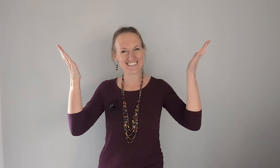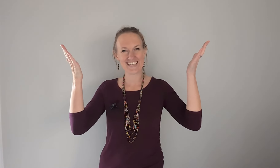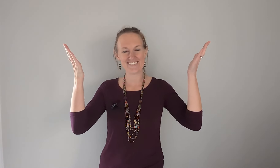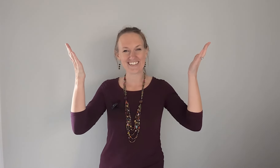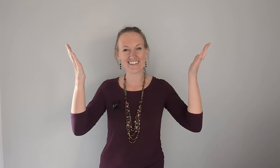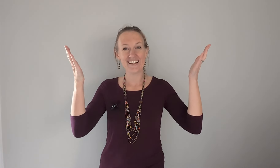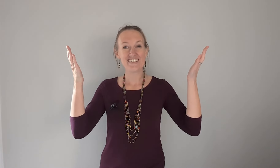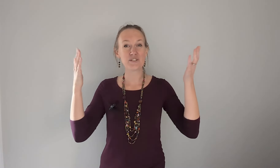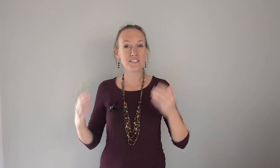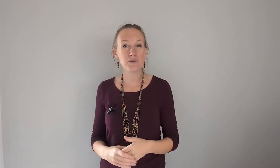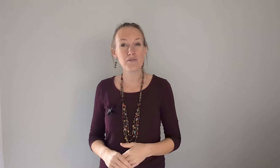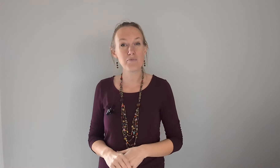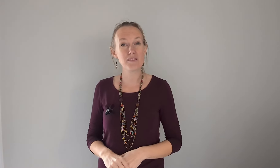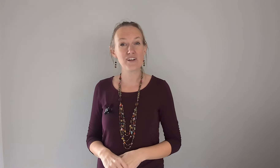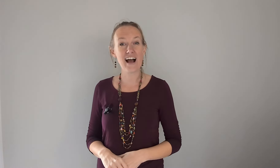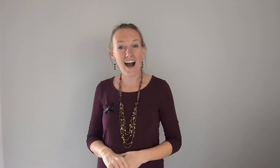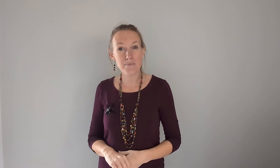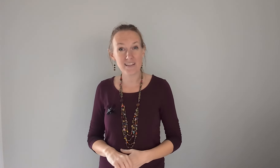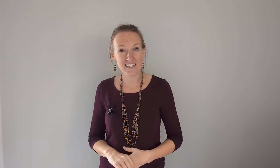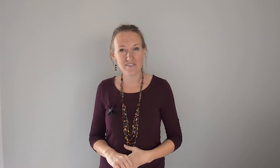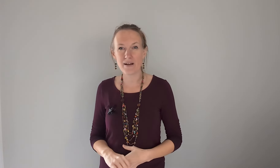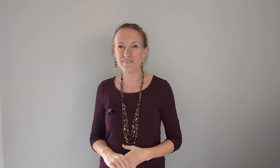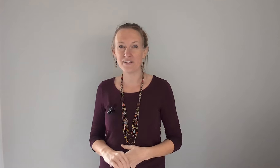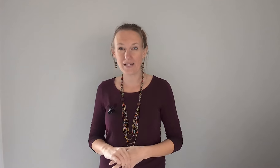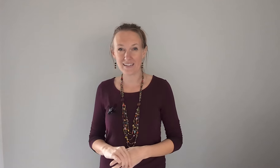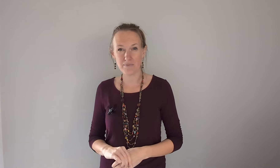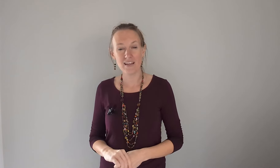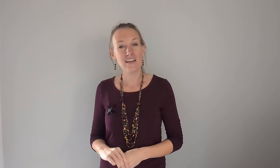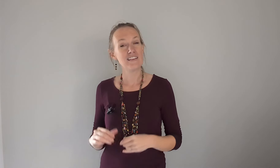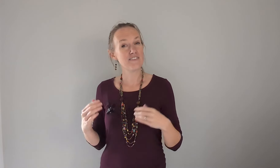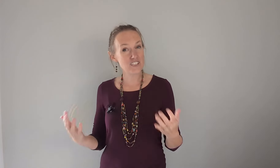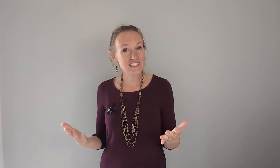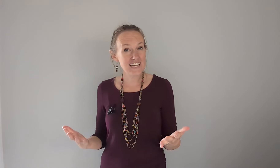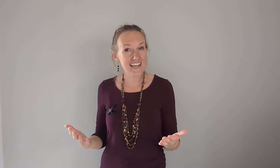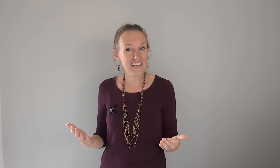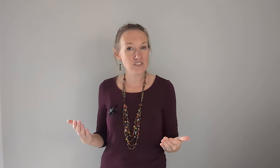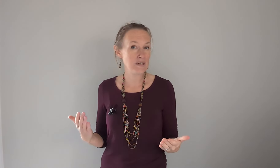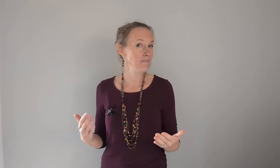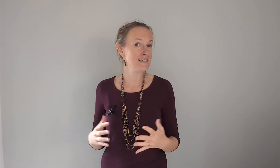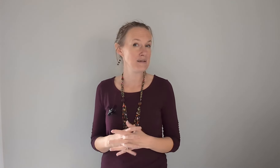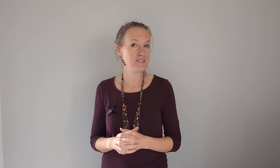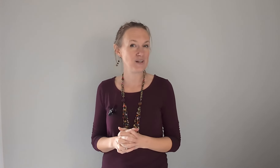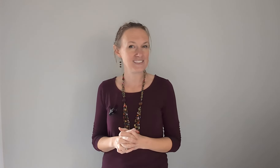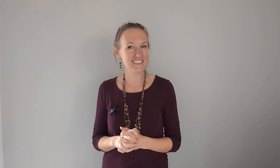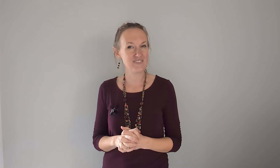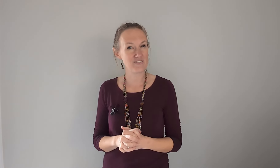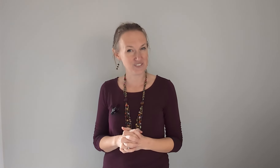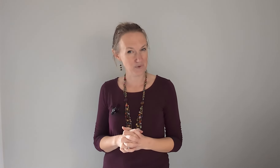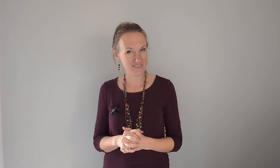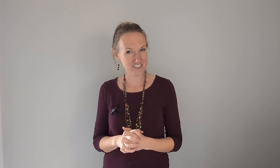savior so this week we've been learning i believe by phil wickham the first day i gave you step-by-step instructions for verse one and